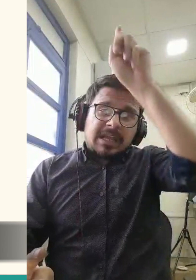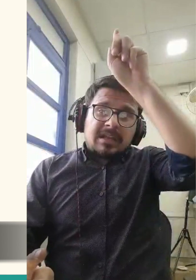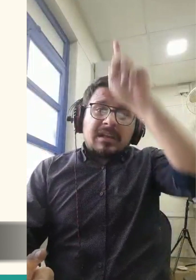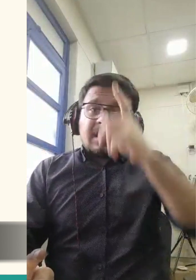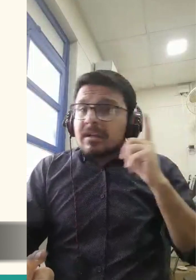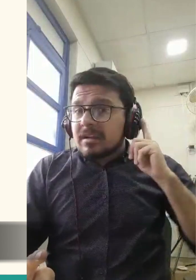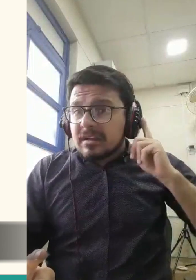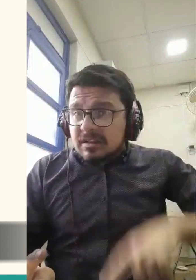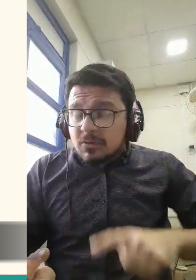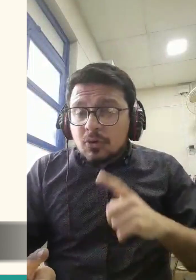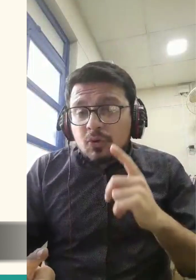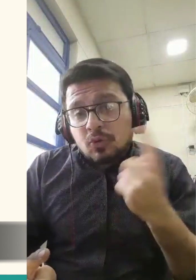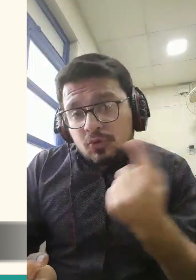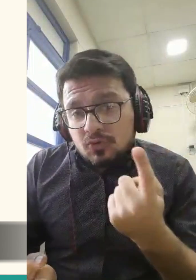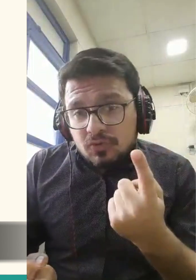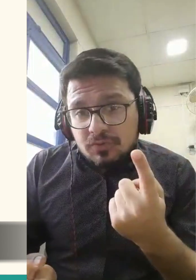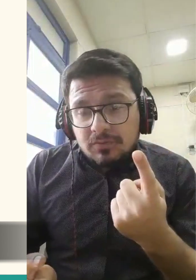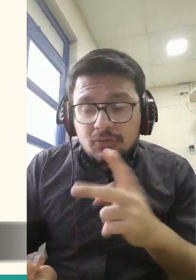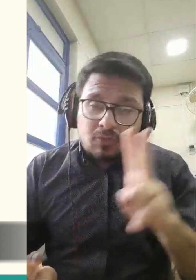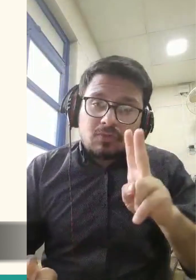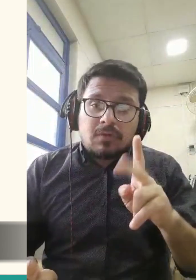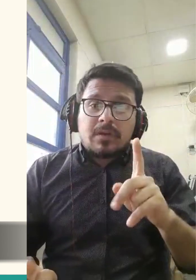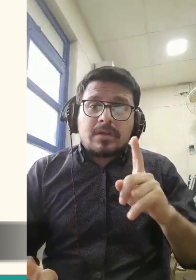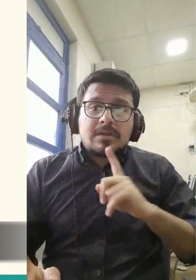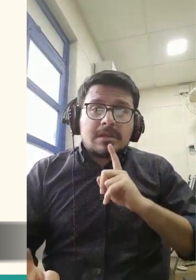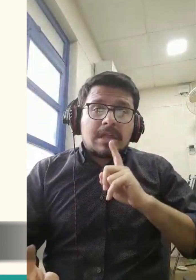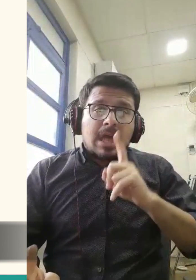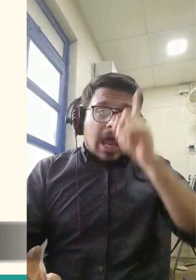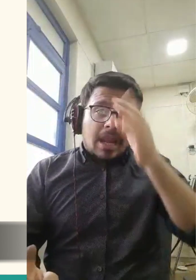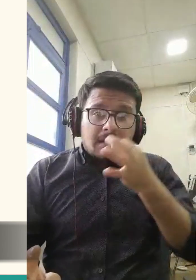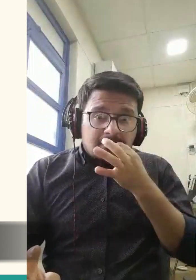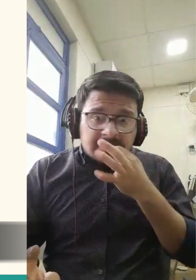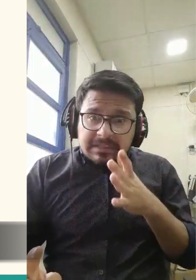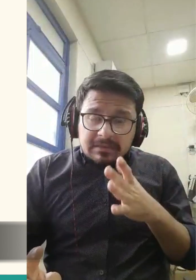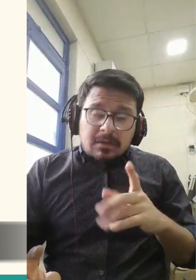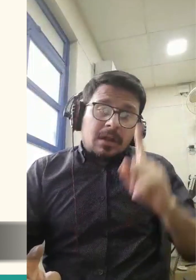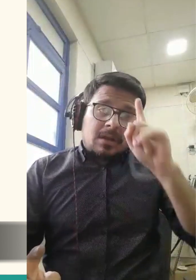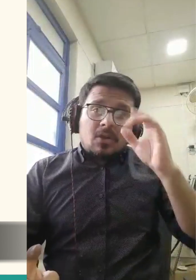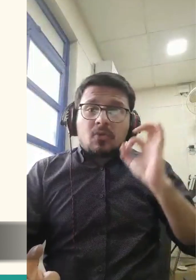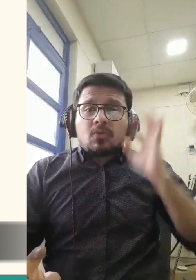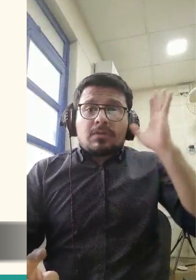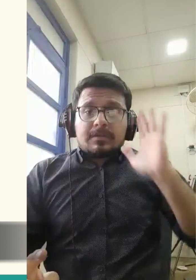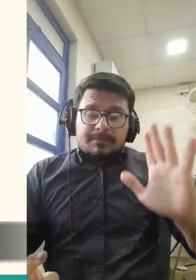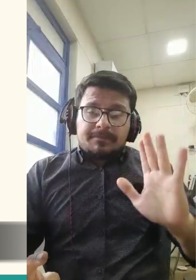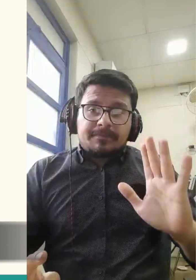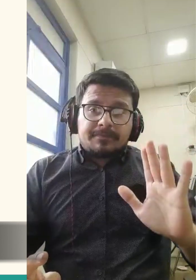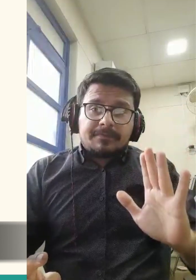The Holy Quran does not lay blame on Adam or Eve.